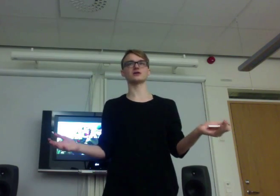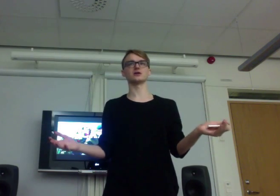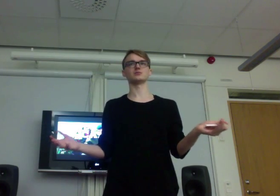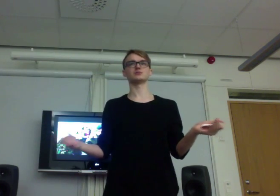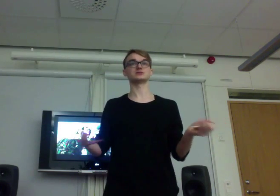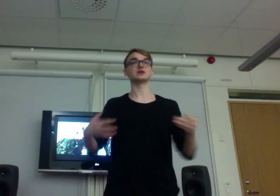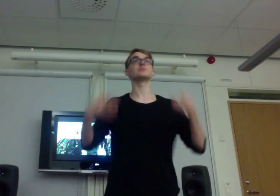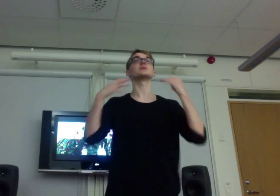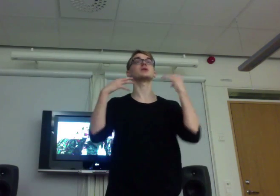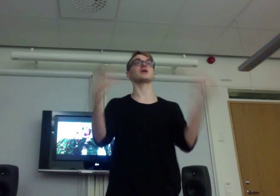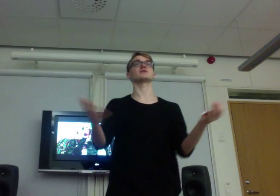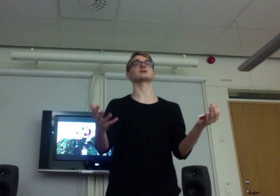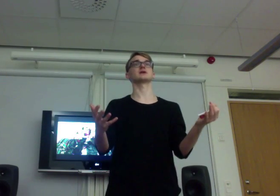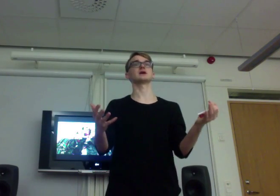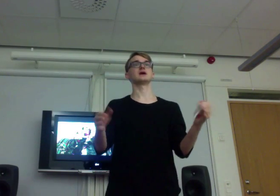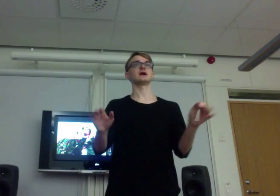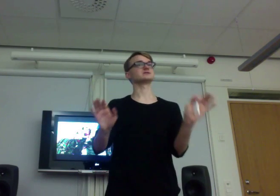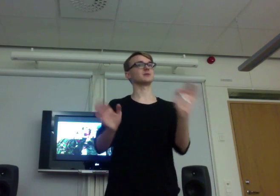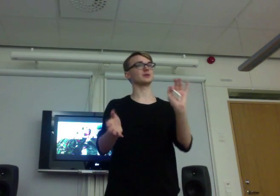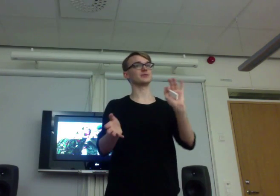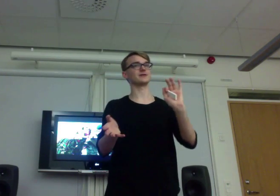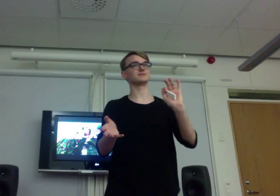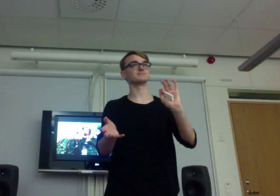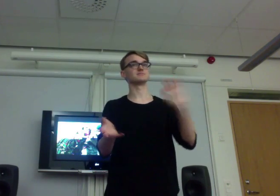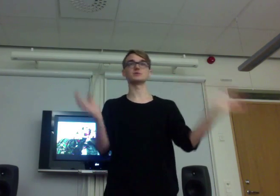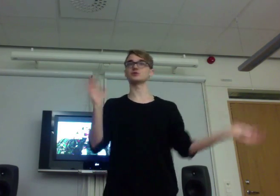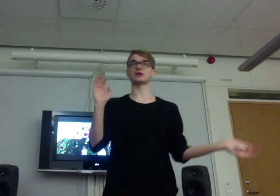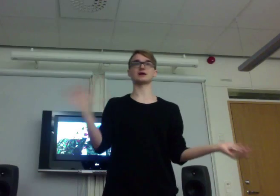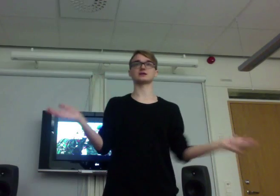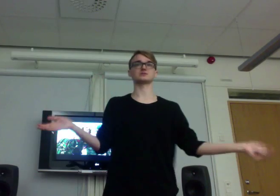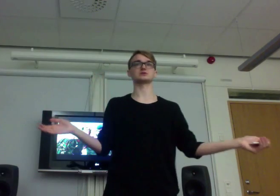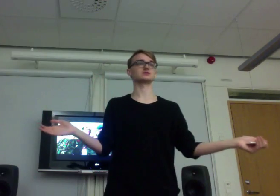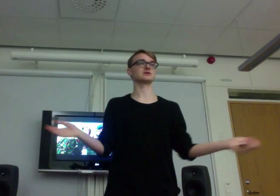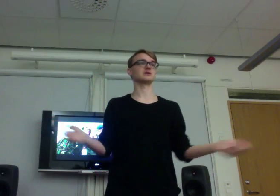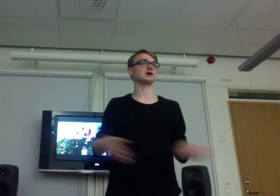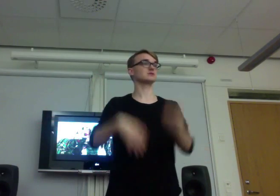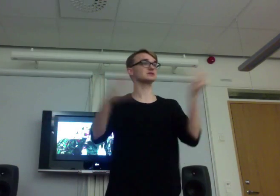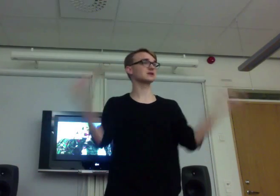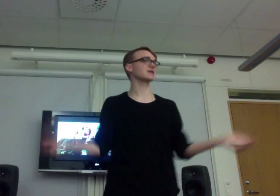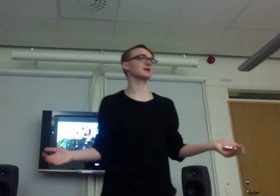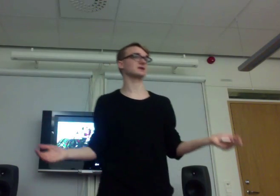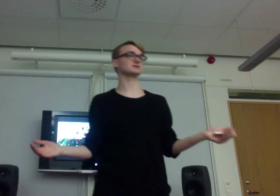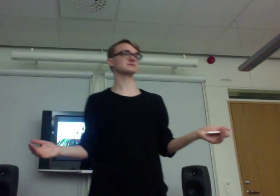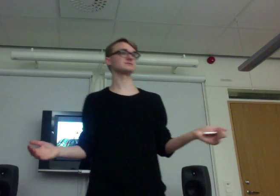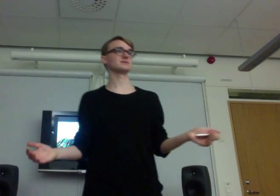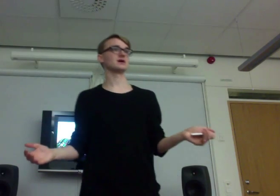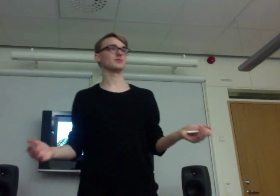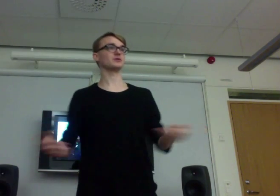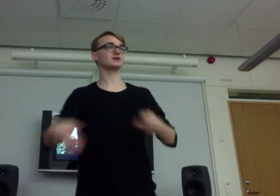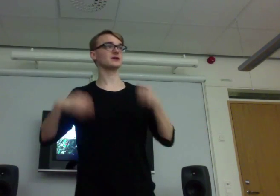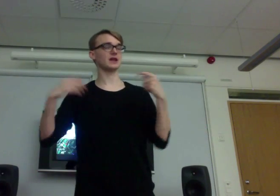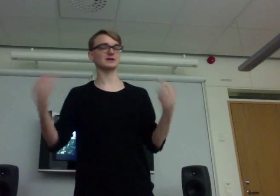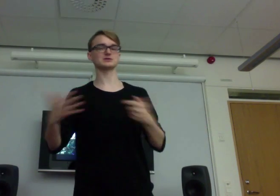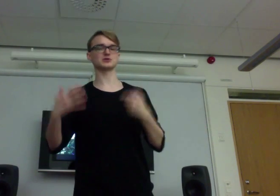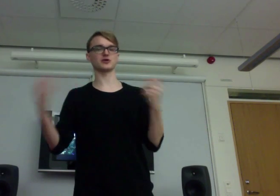But some people love it. And some people, Don't like it as much. As well as in any class. But they're like, of,